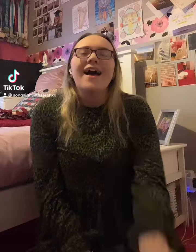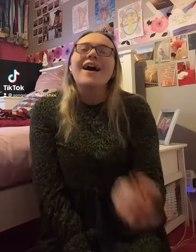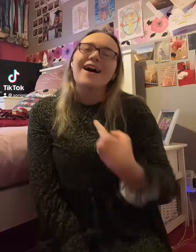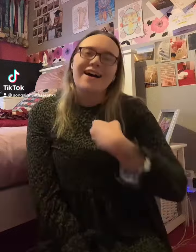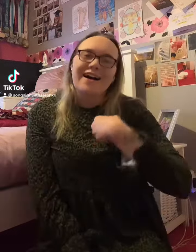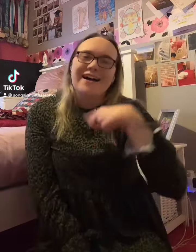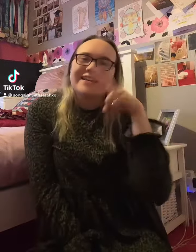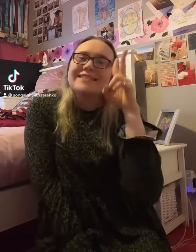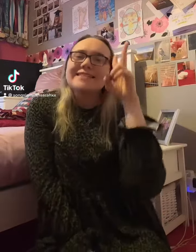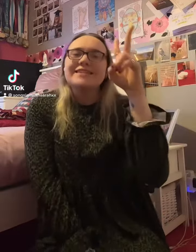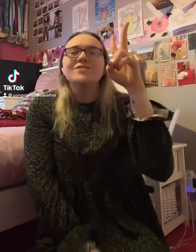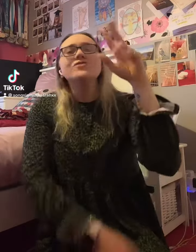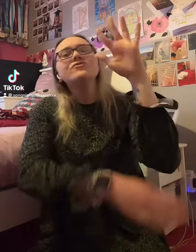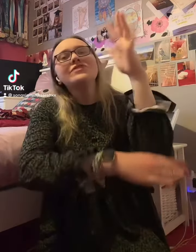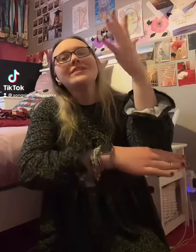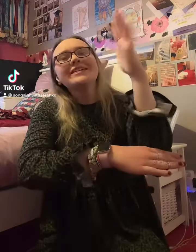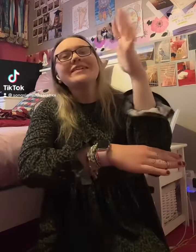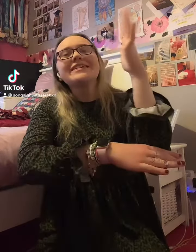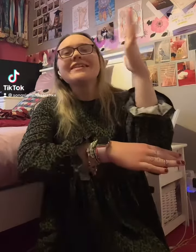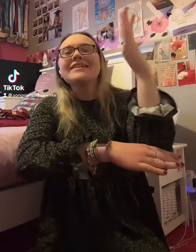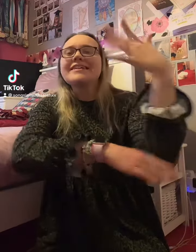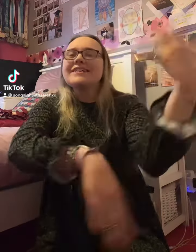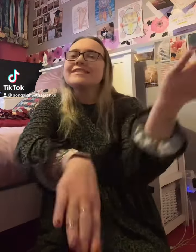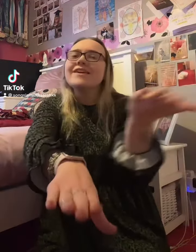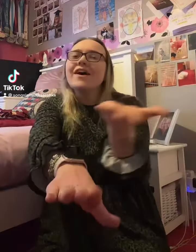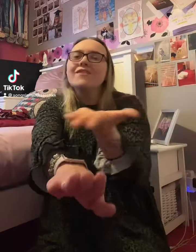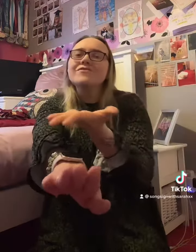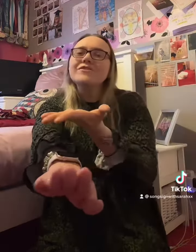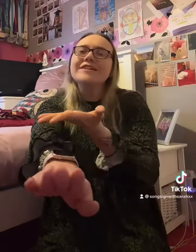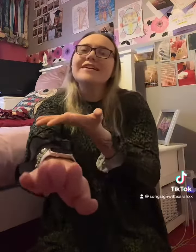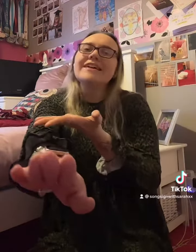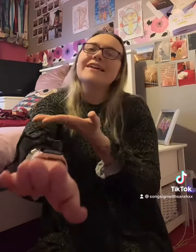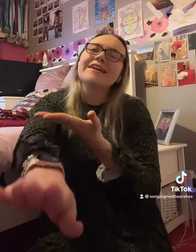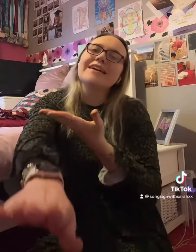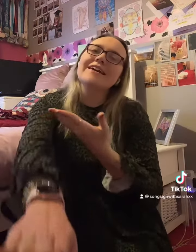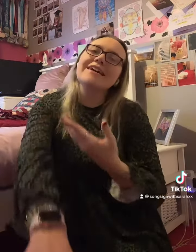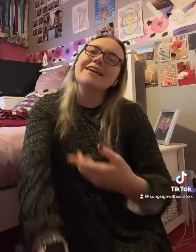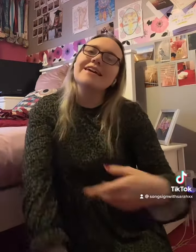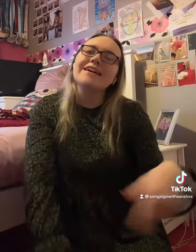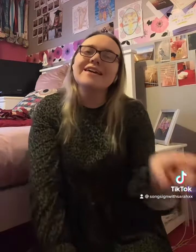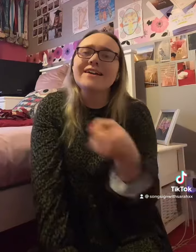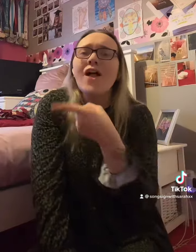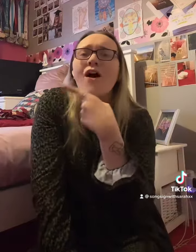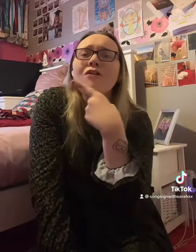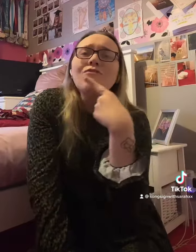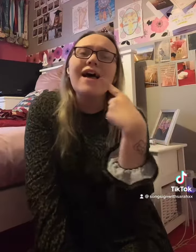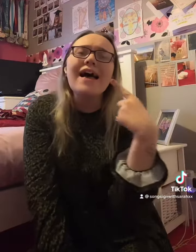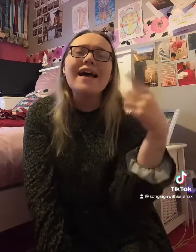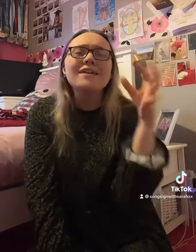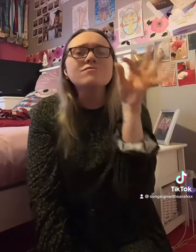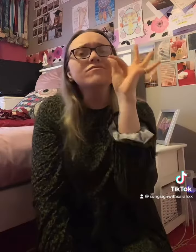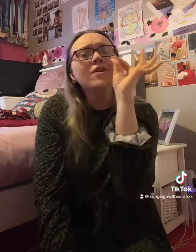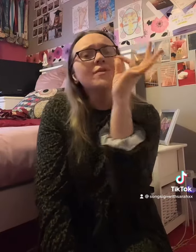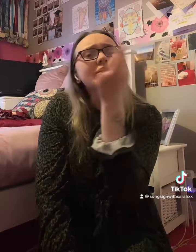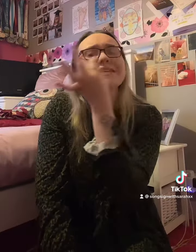I see trees of green, red roses